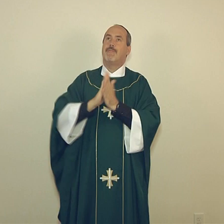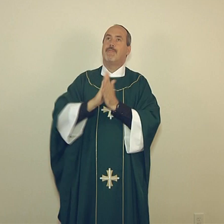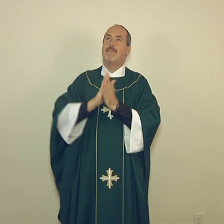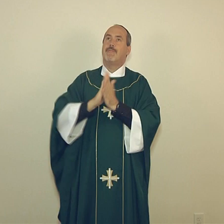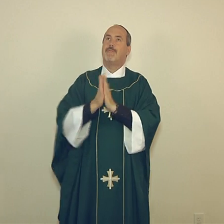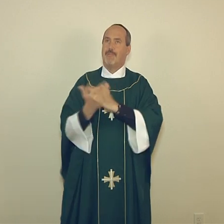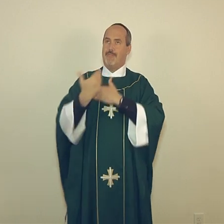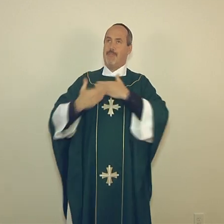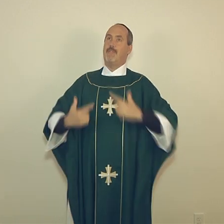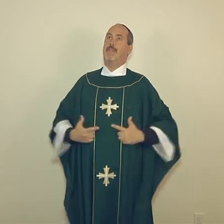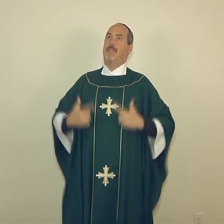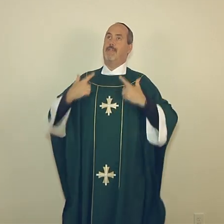For us, the bread of life.